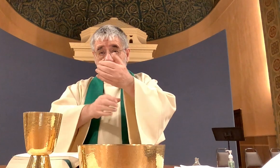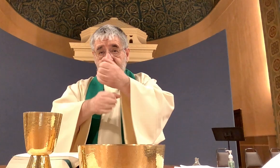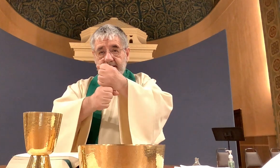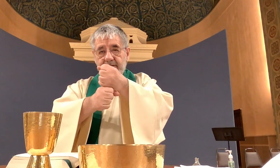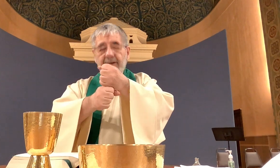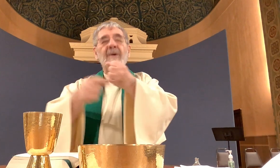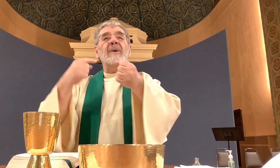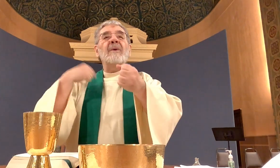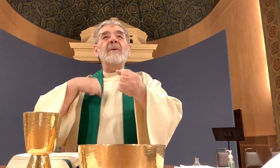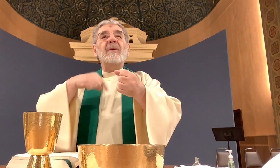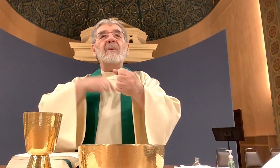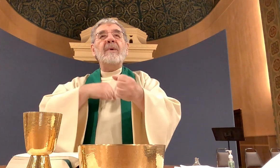of me